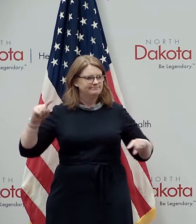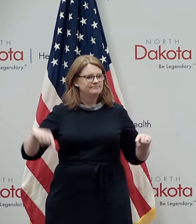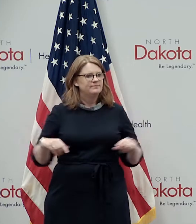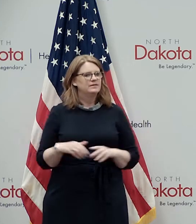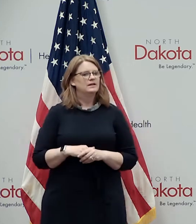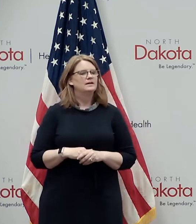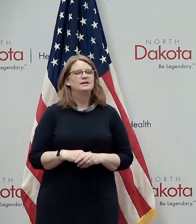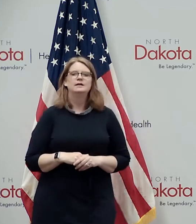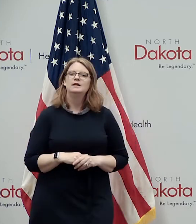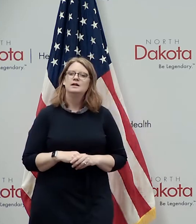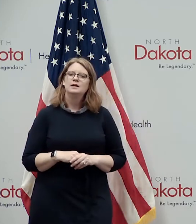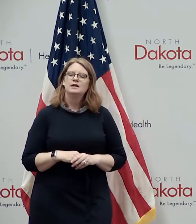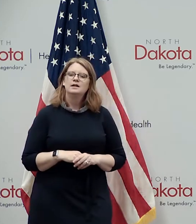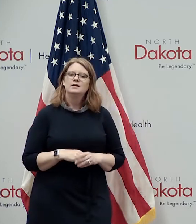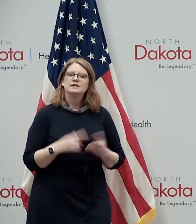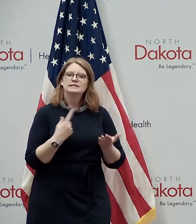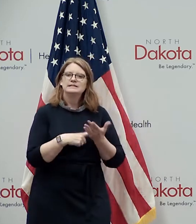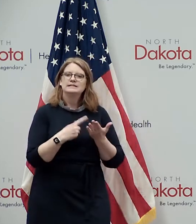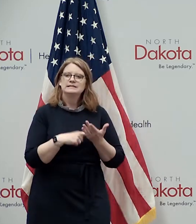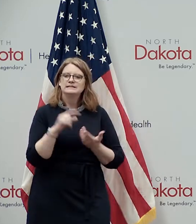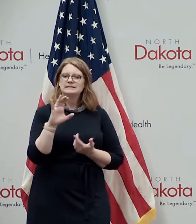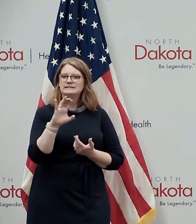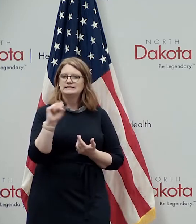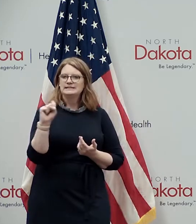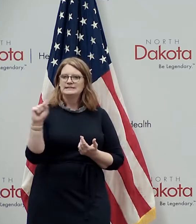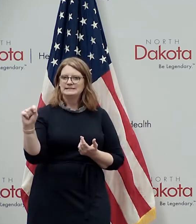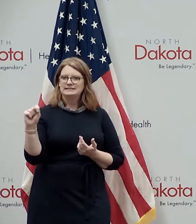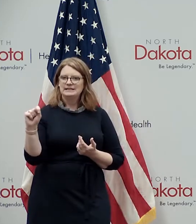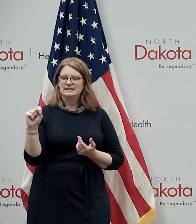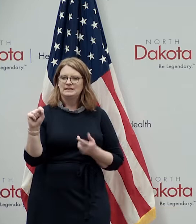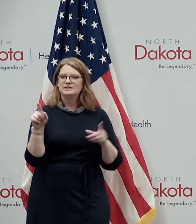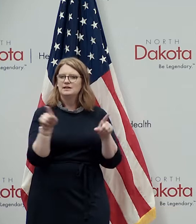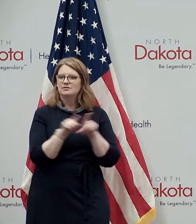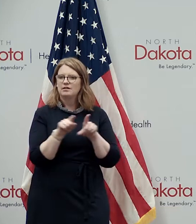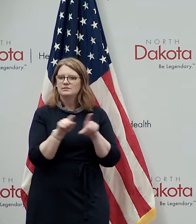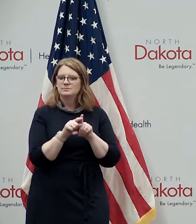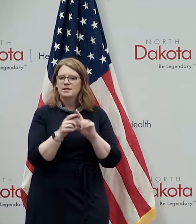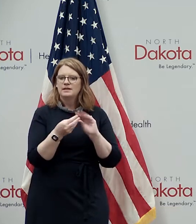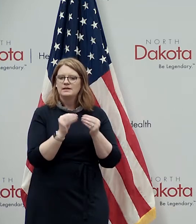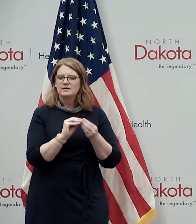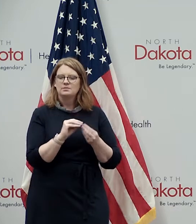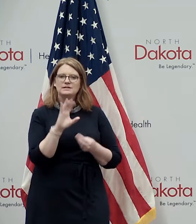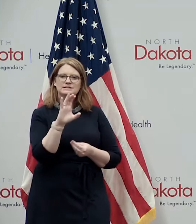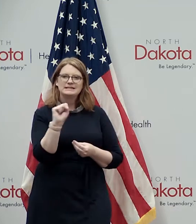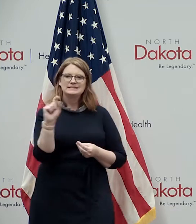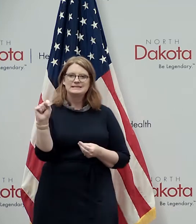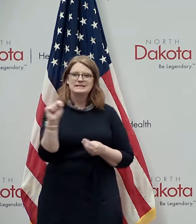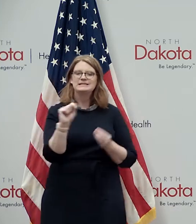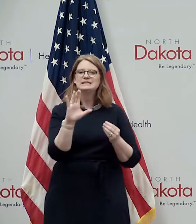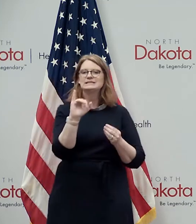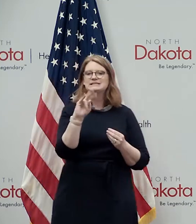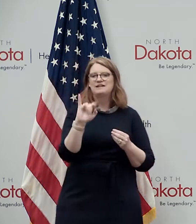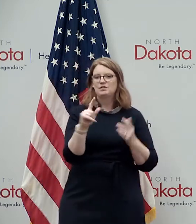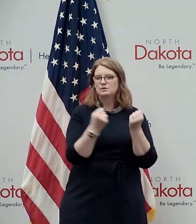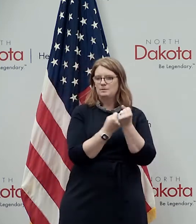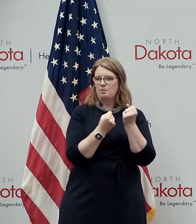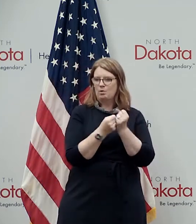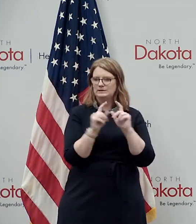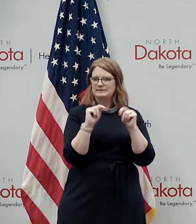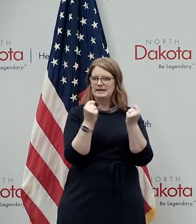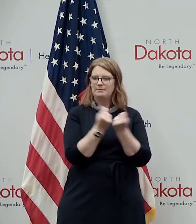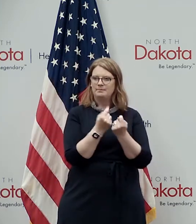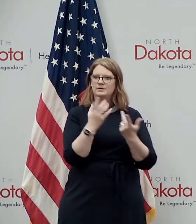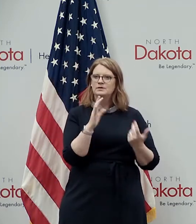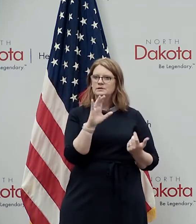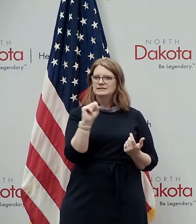i want to talk a little bit about our cst we'll talk about the numbers too but our cst is our civil support team you've